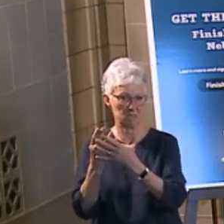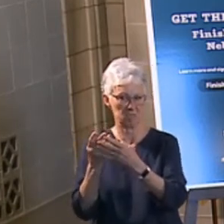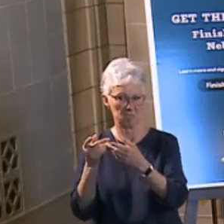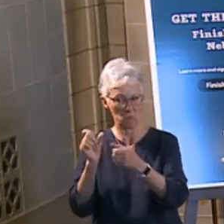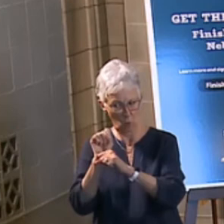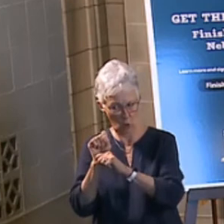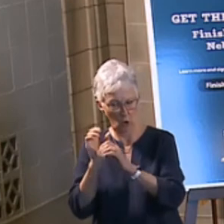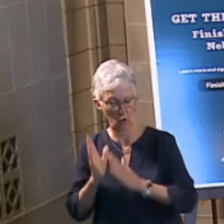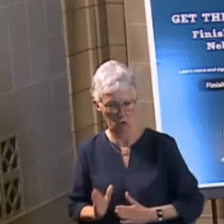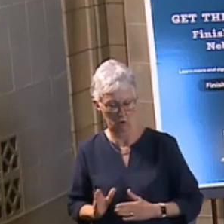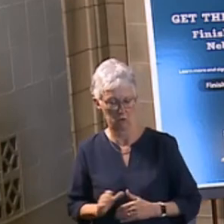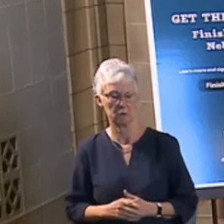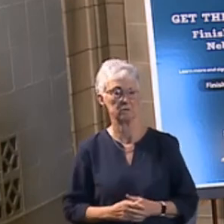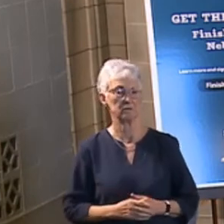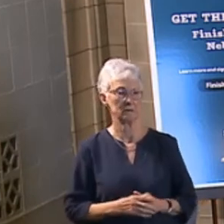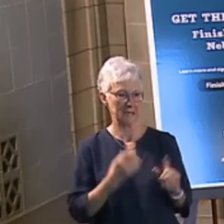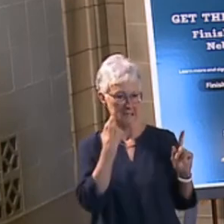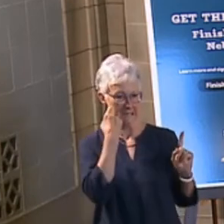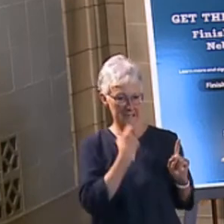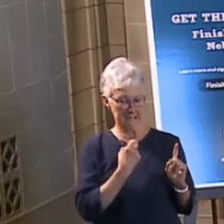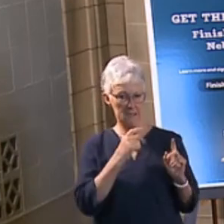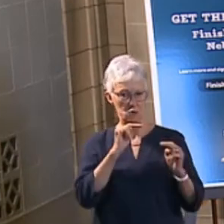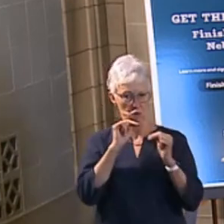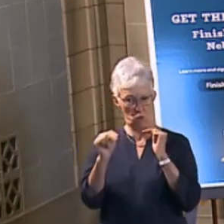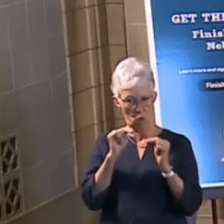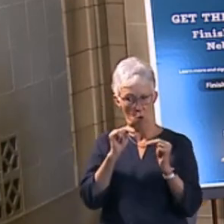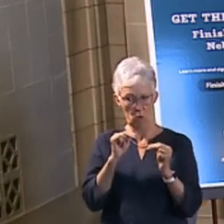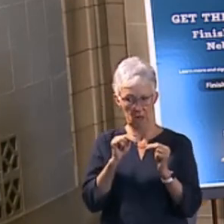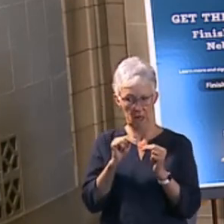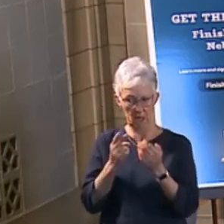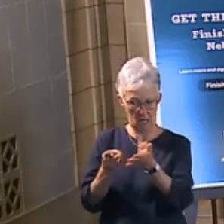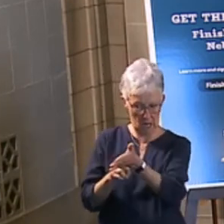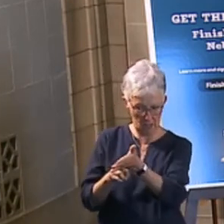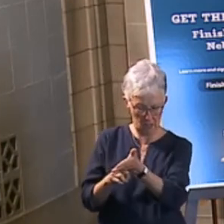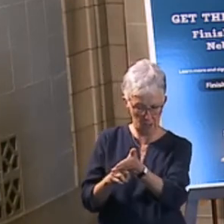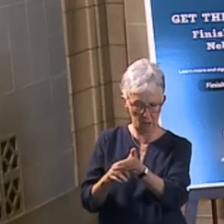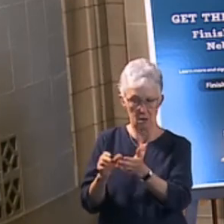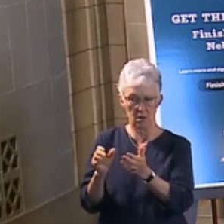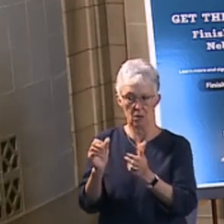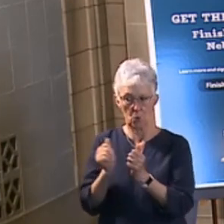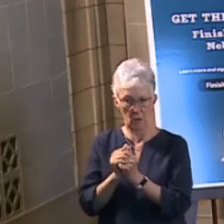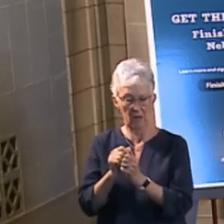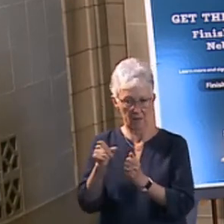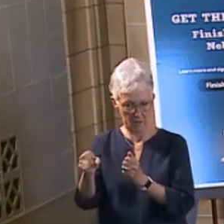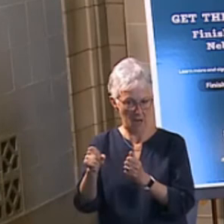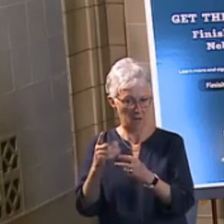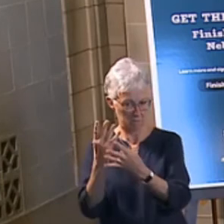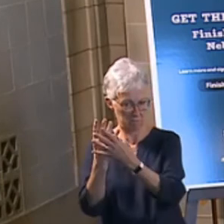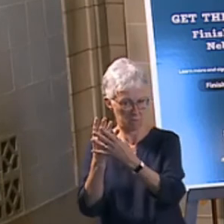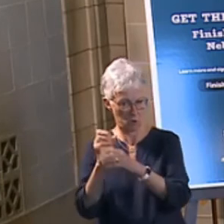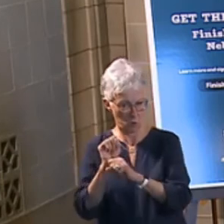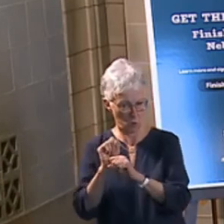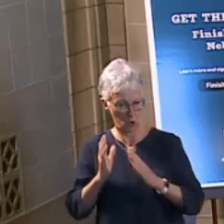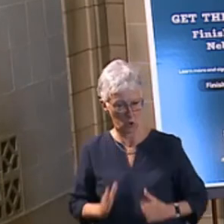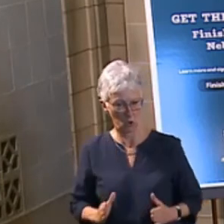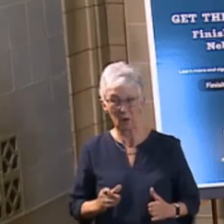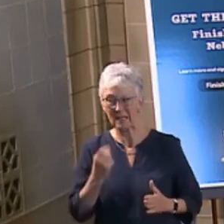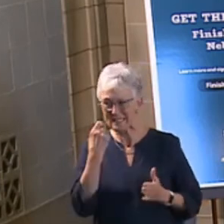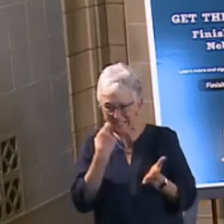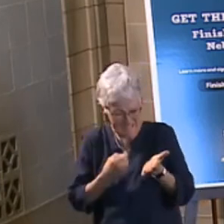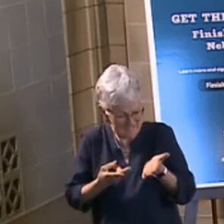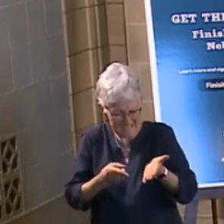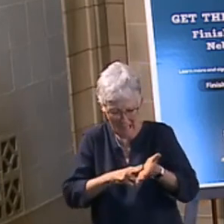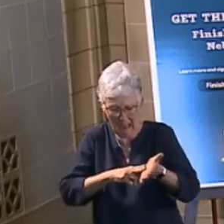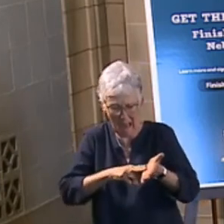negotiated a contract with our corrections officers through the FOP. The ink on that contract is barely dry.